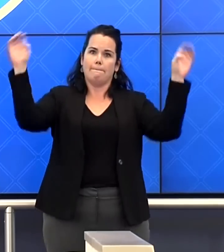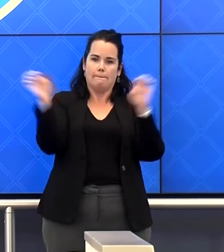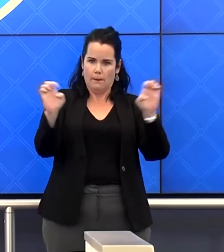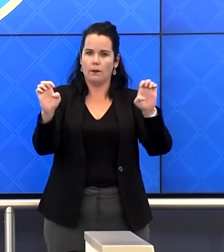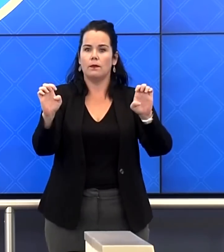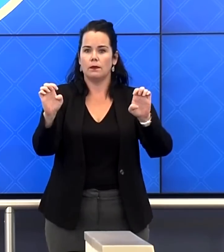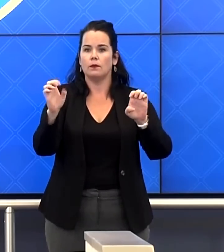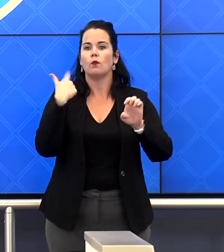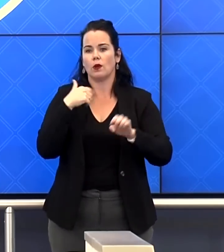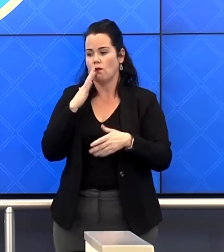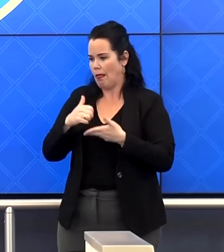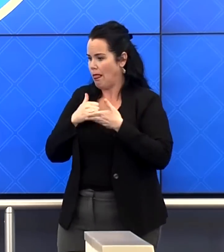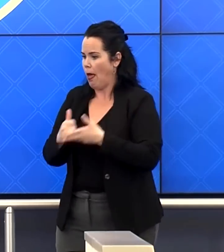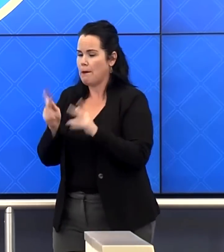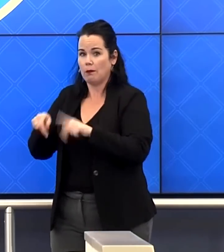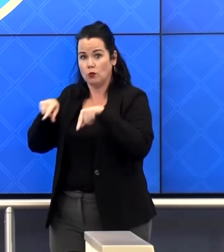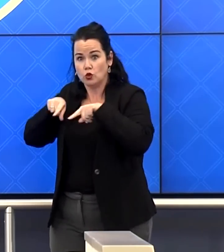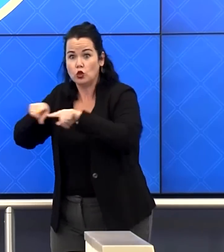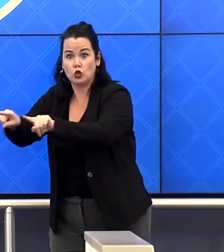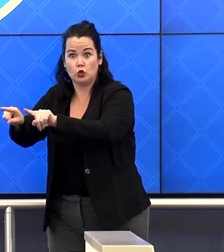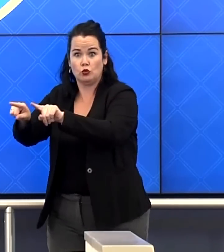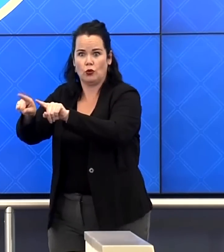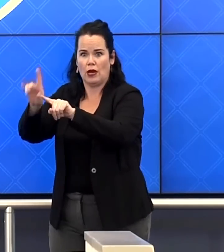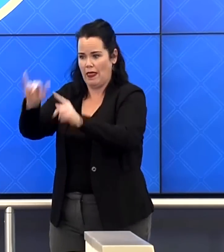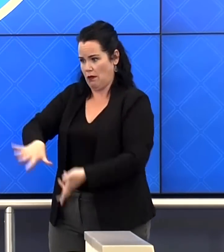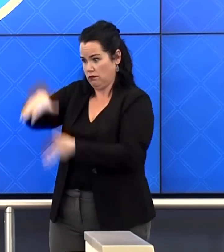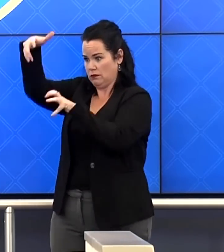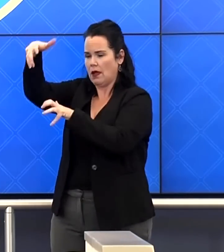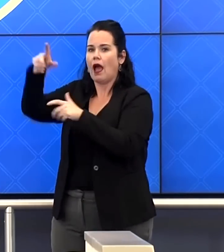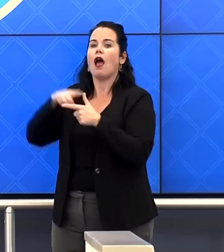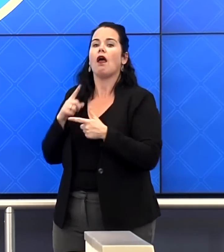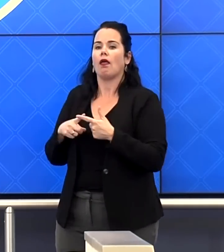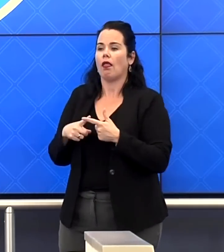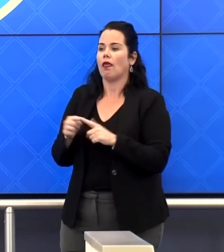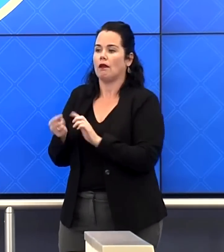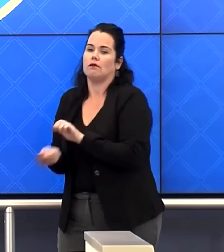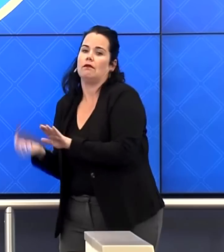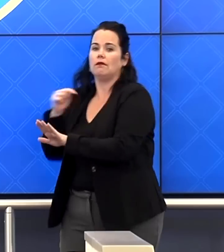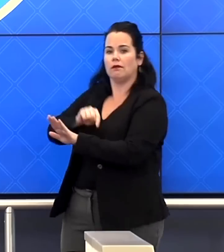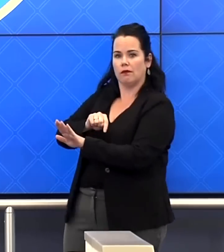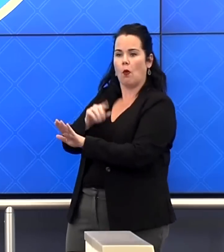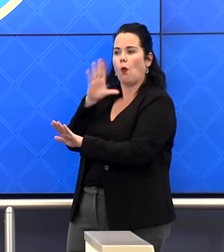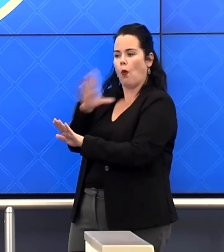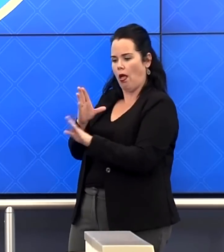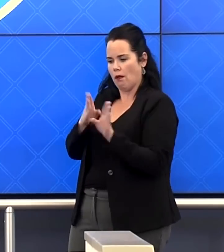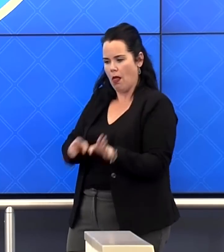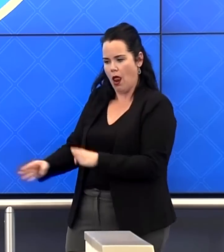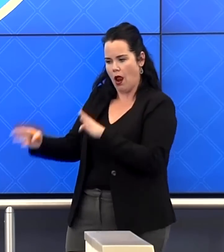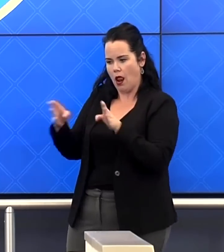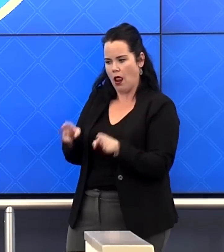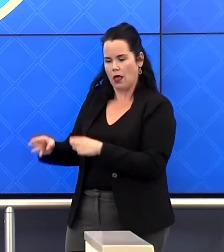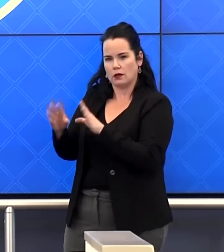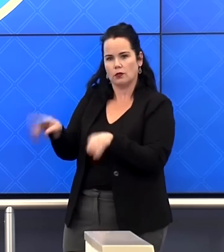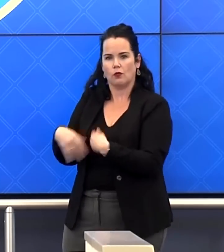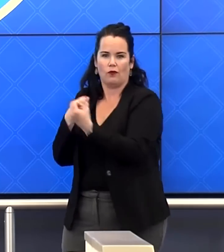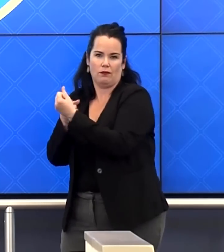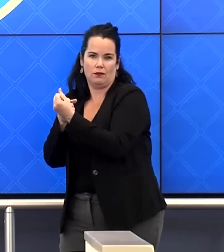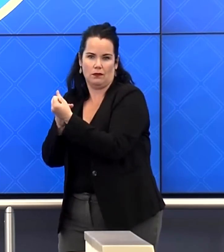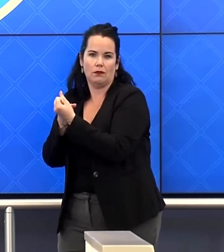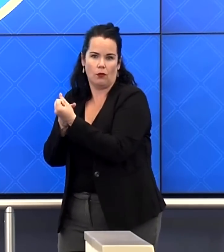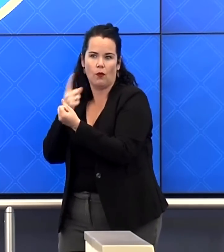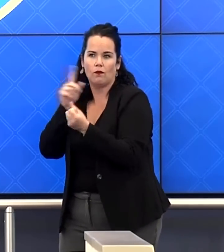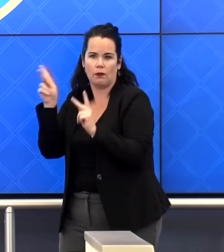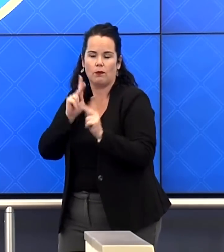action to help people in the moment and then we will start to plan to ensure that we've got some supports for people that are navigating this.